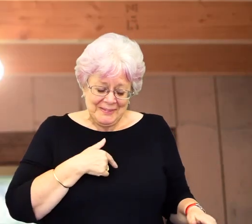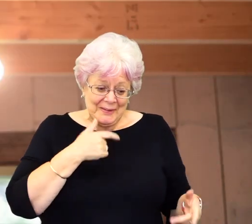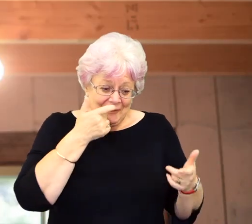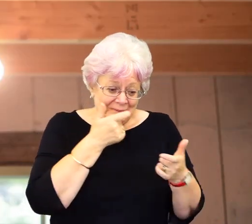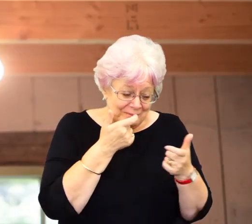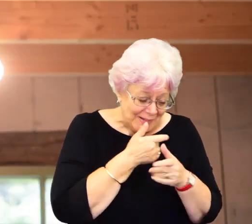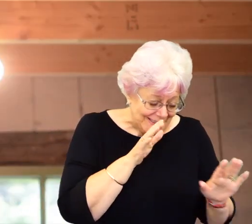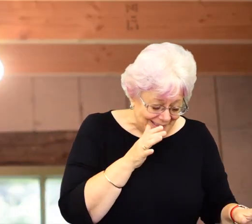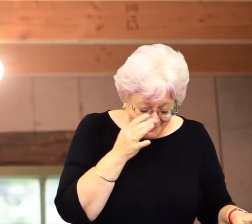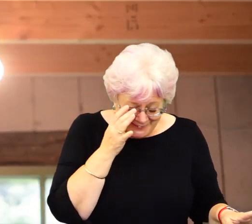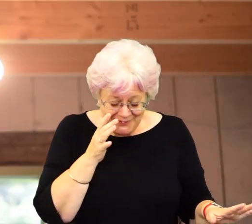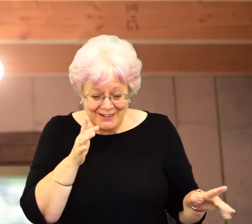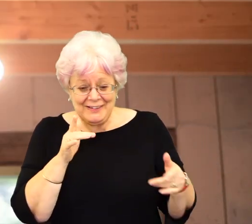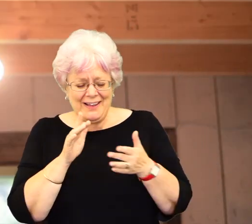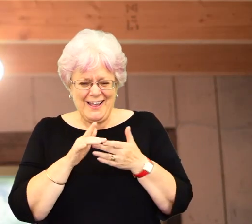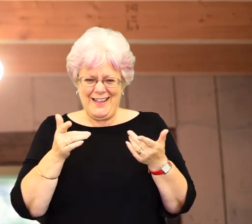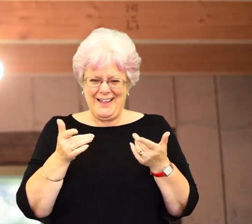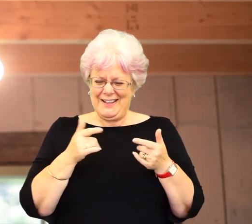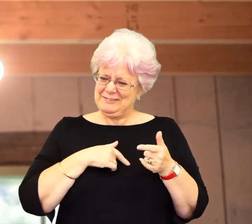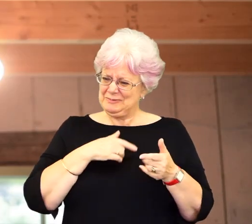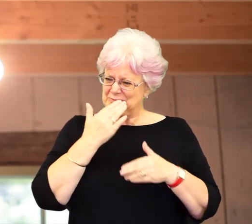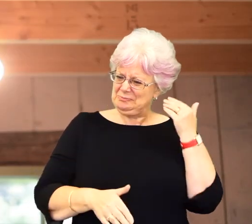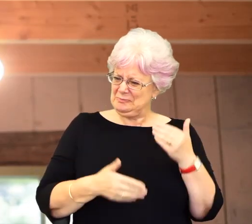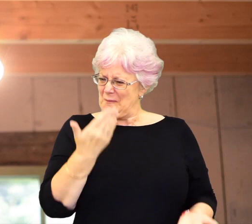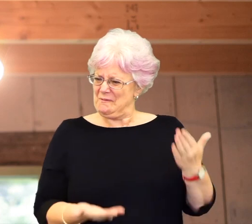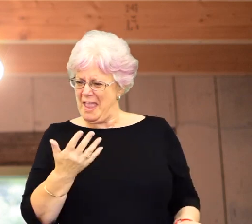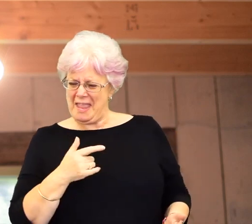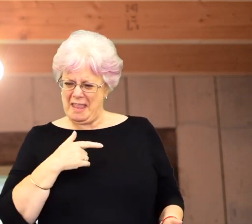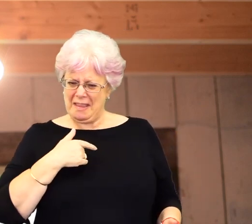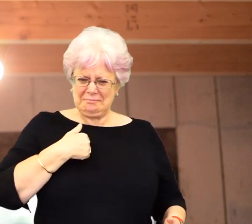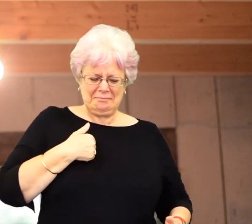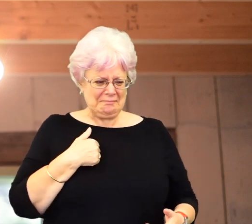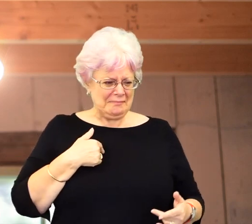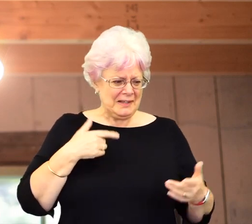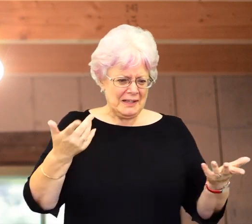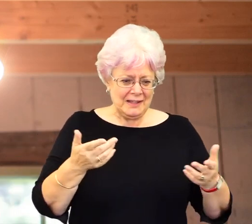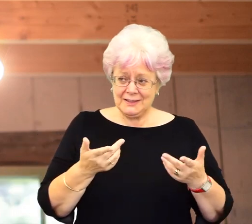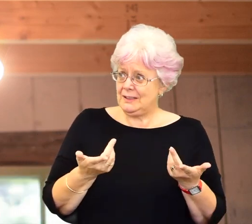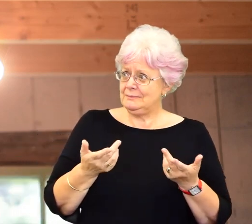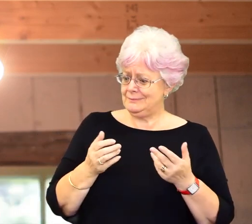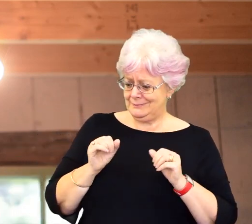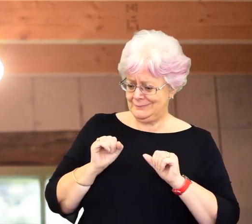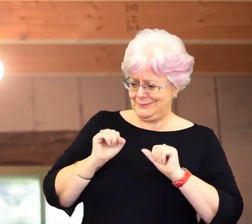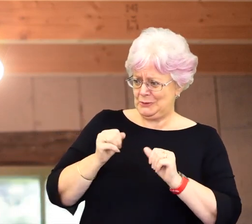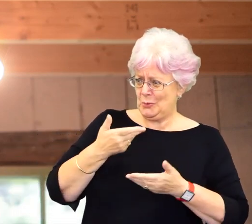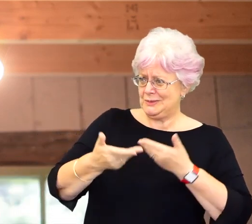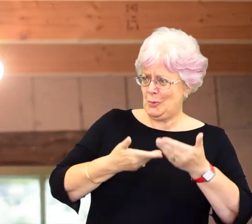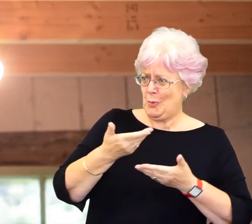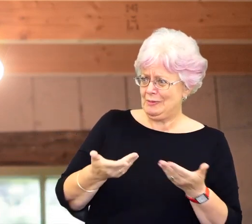Okay. I'll be the prince. The prince is not having all the adventures. It's not fair. And I think, well, it's your story.